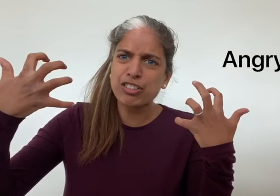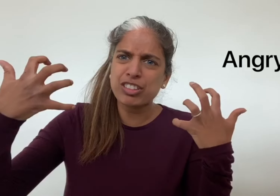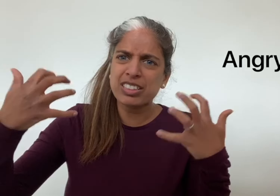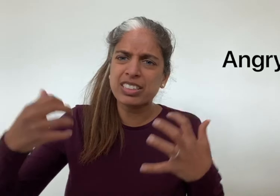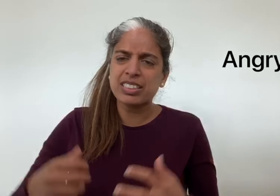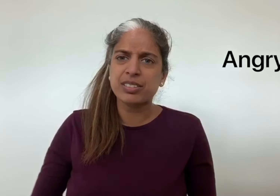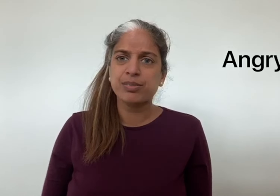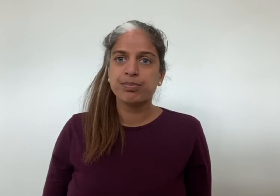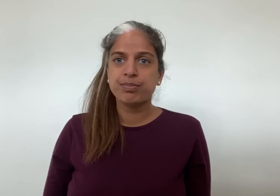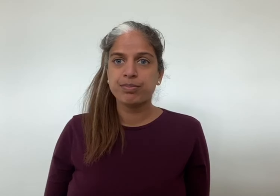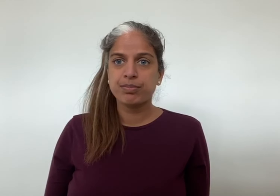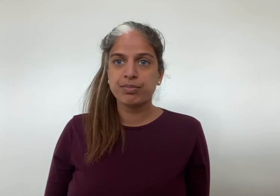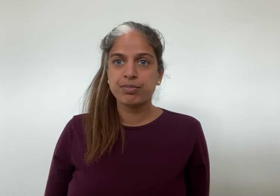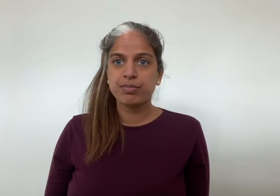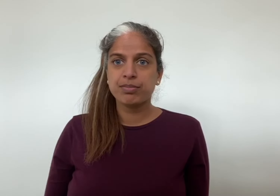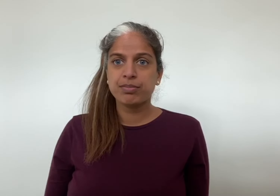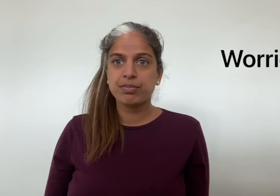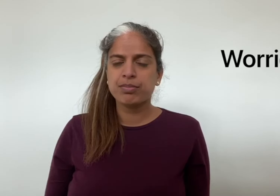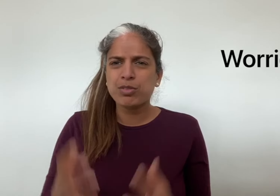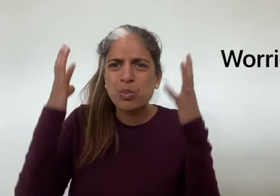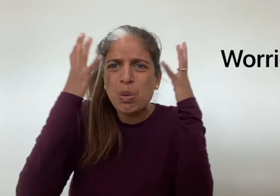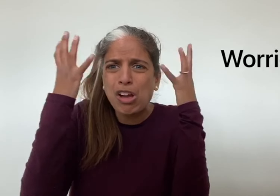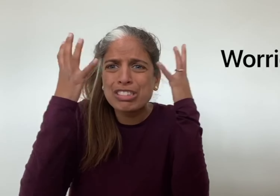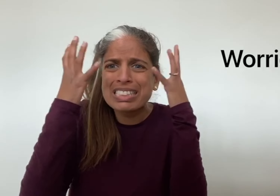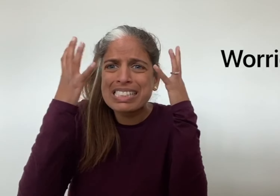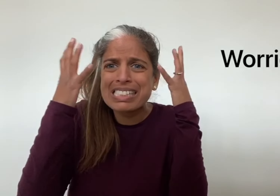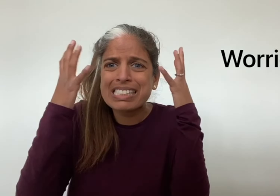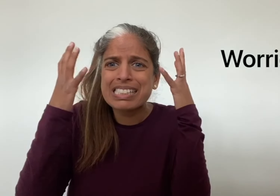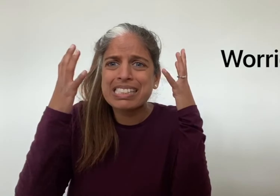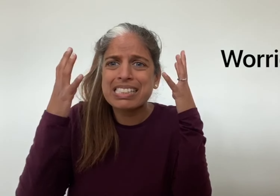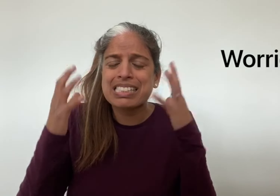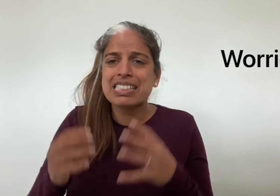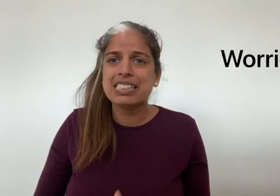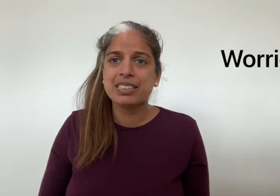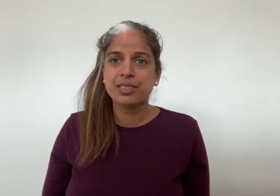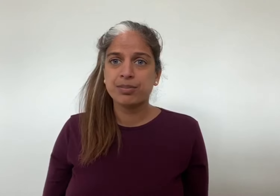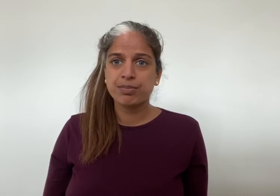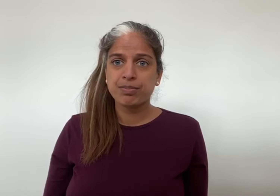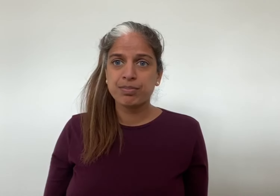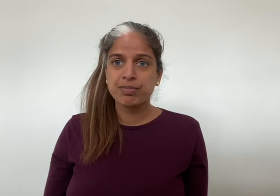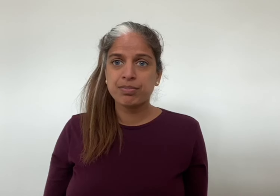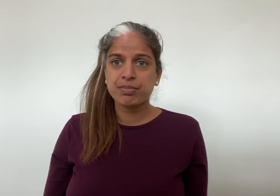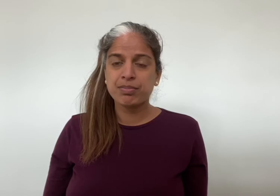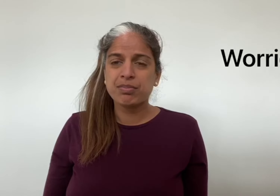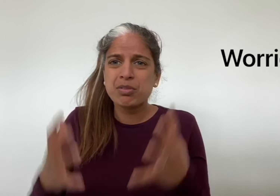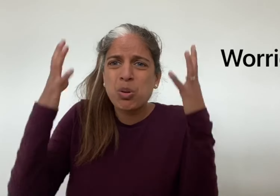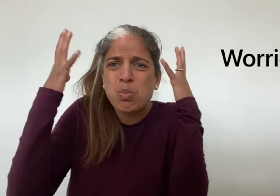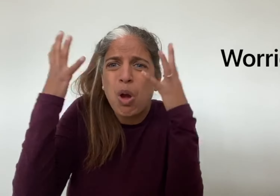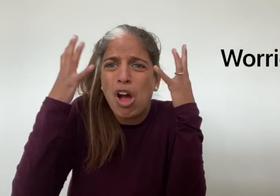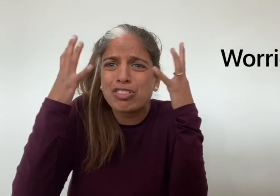worried worried